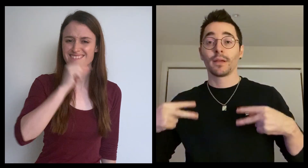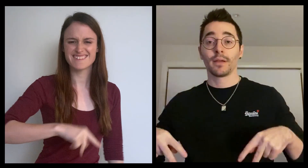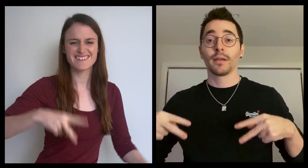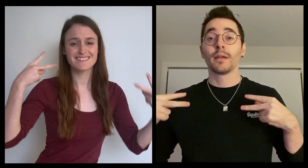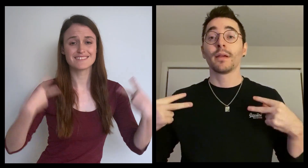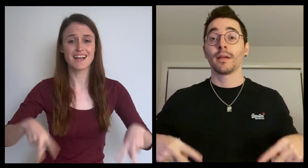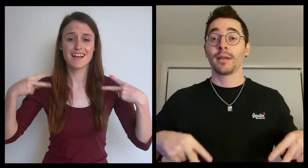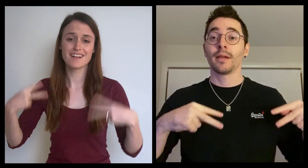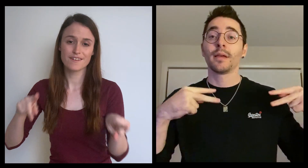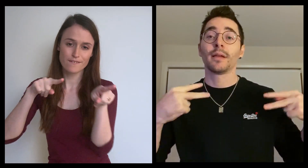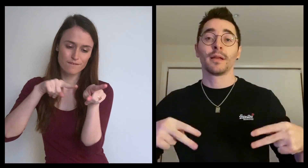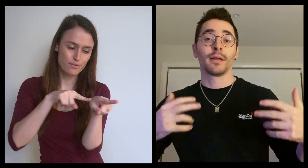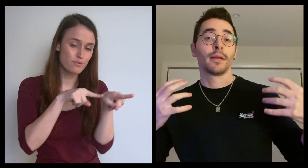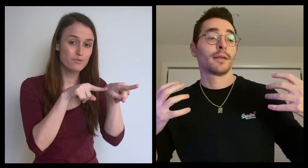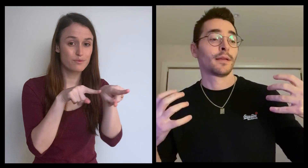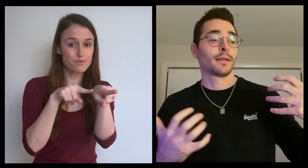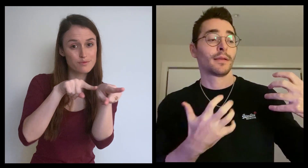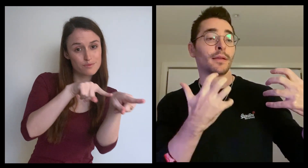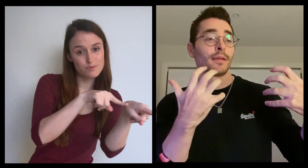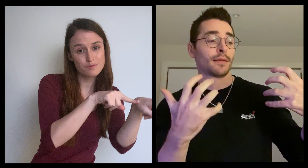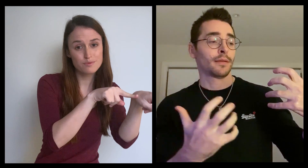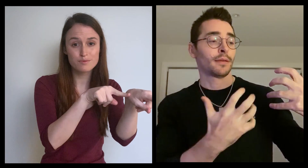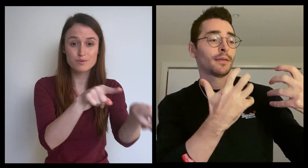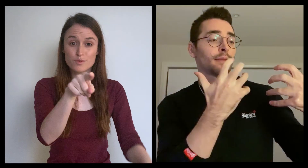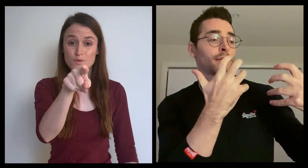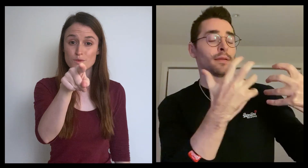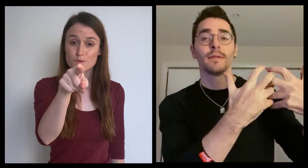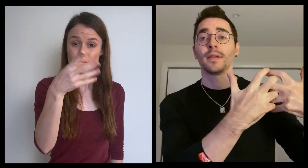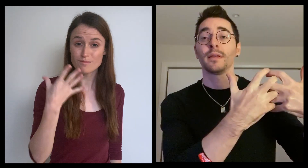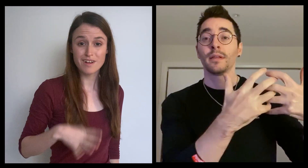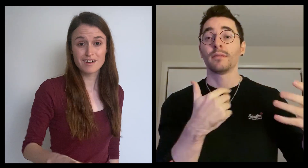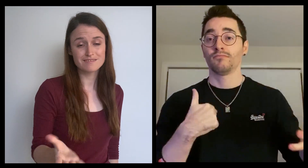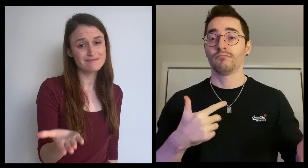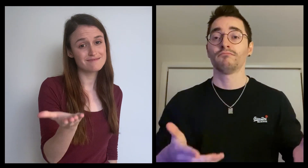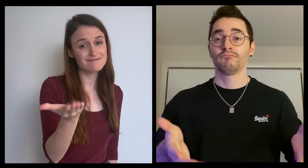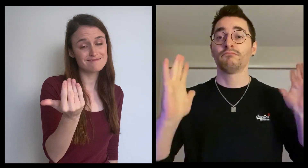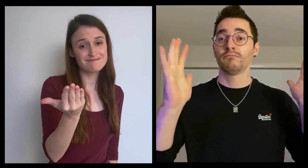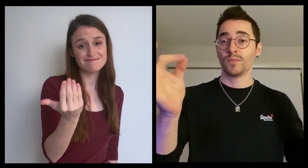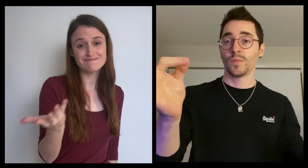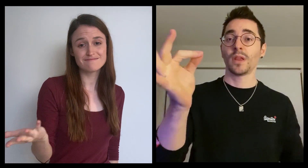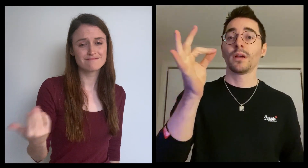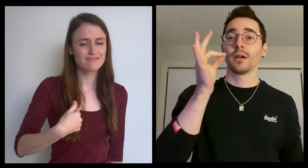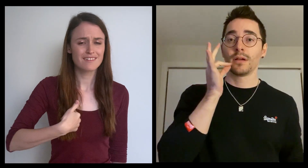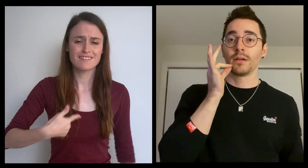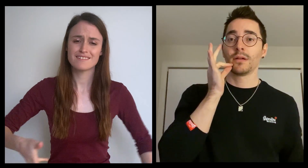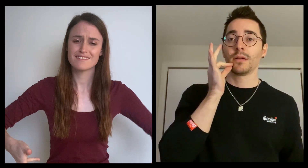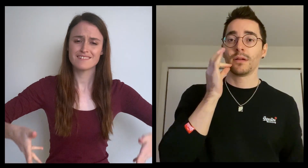I can dance and play the part if that's what you ask Give